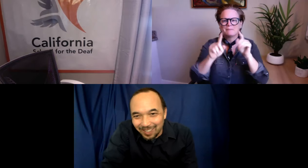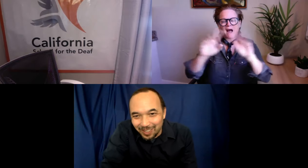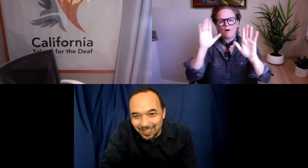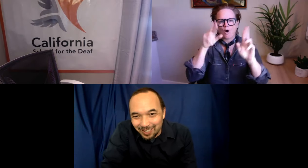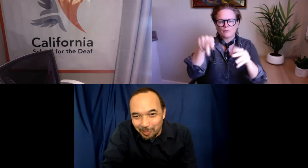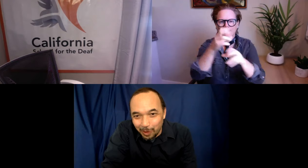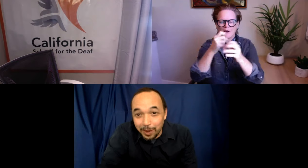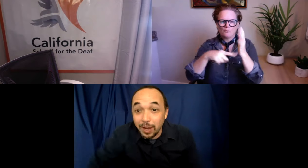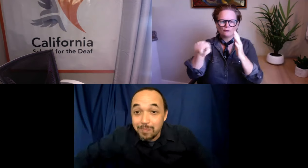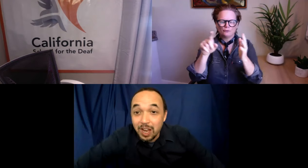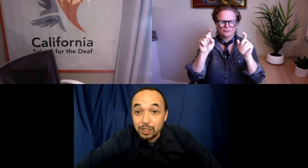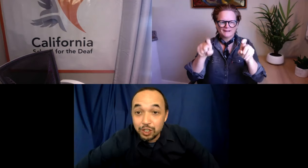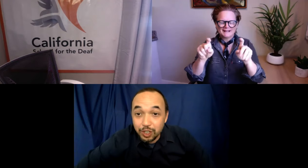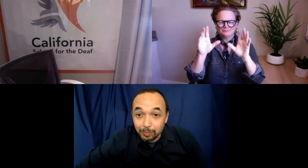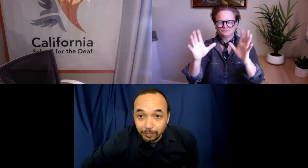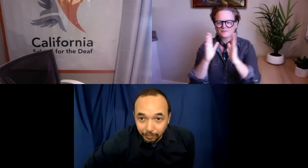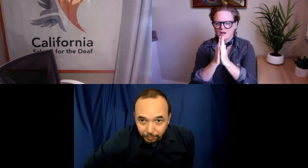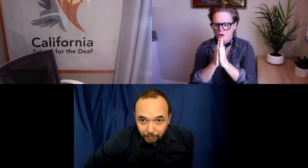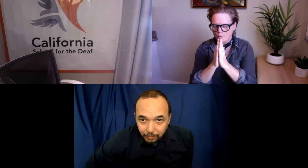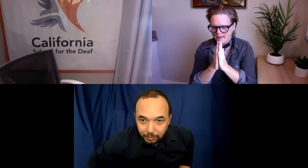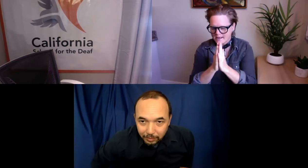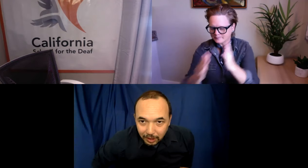I'm listening to Roberto, but okay. So.